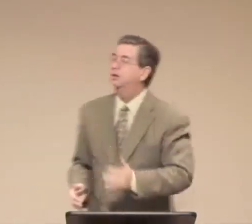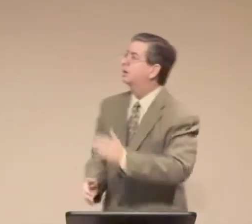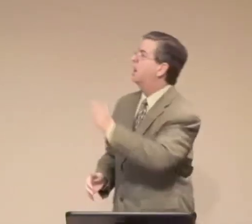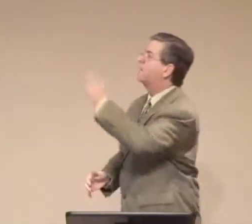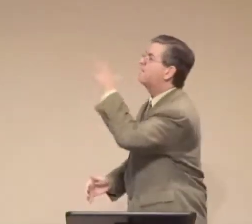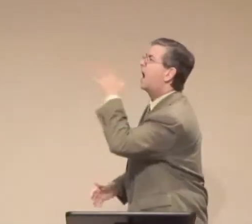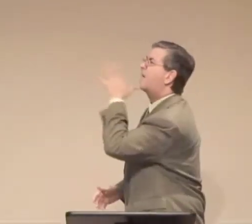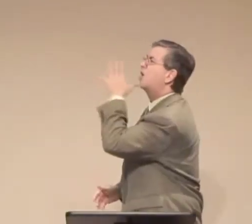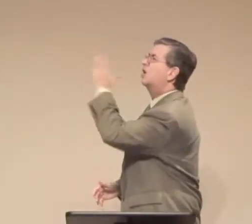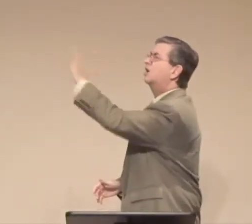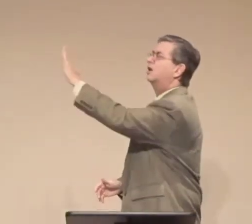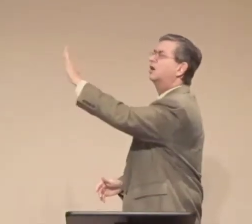herself.